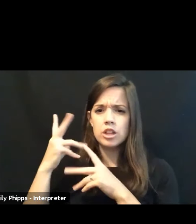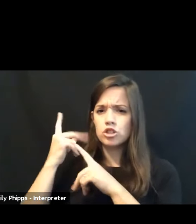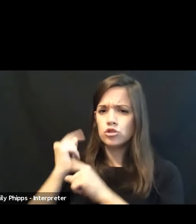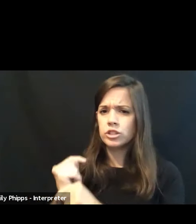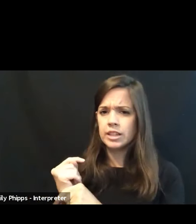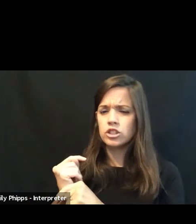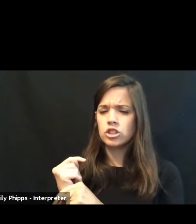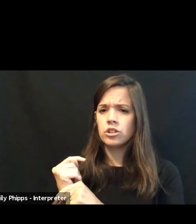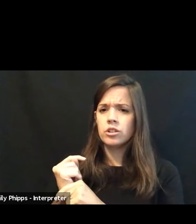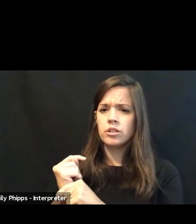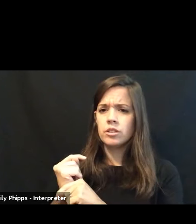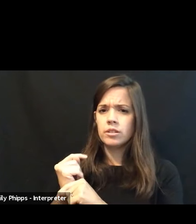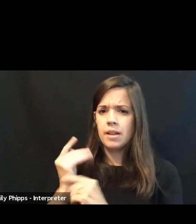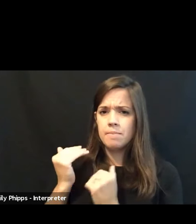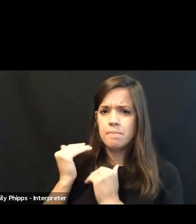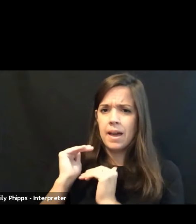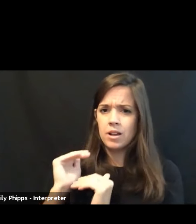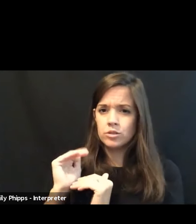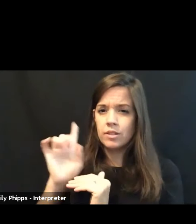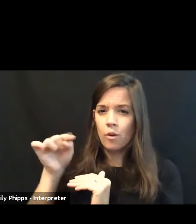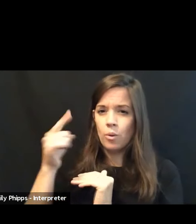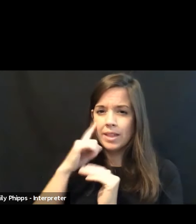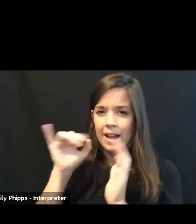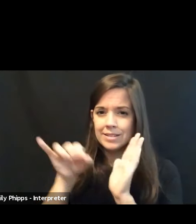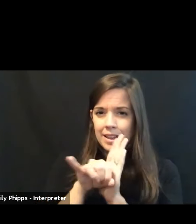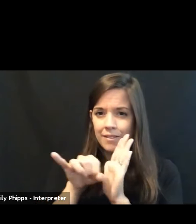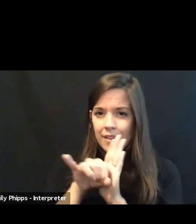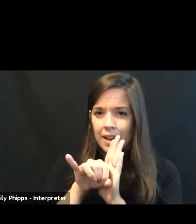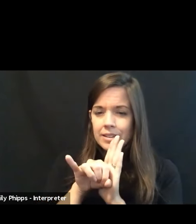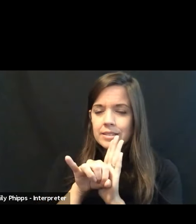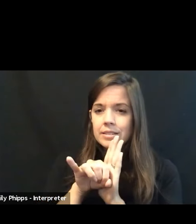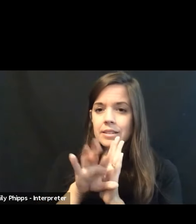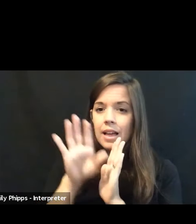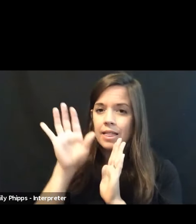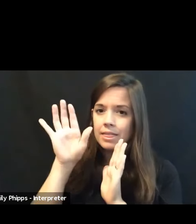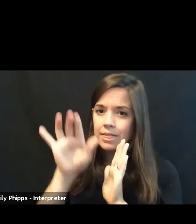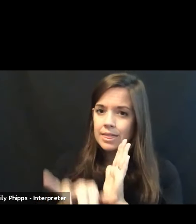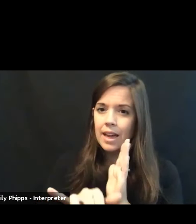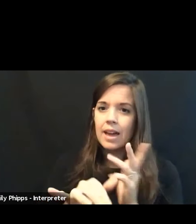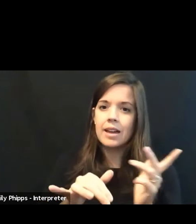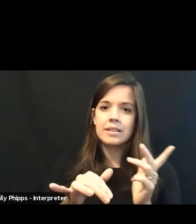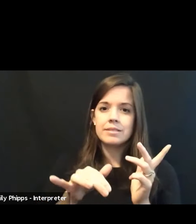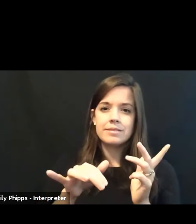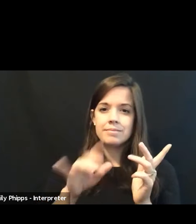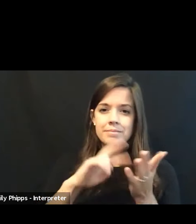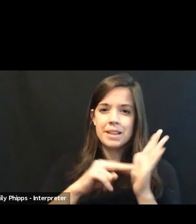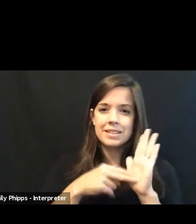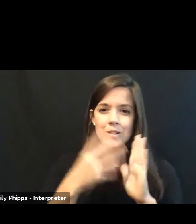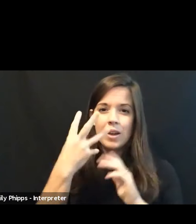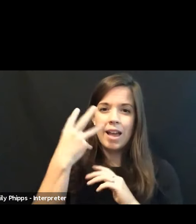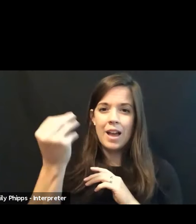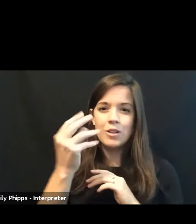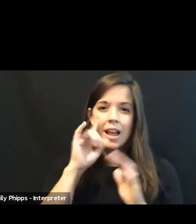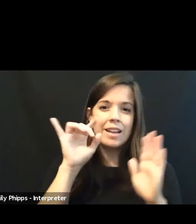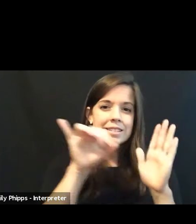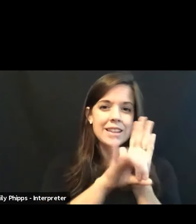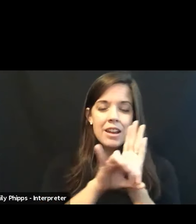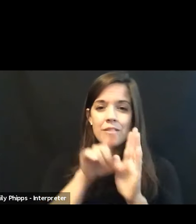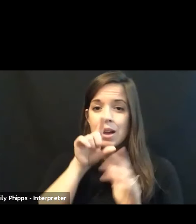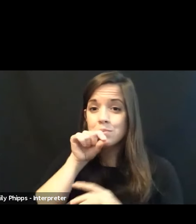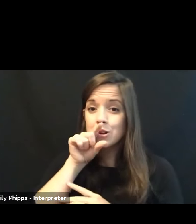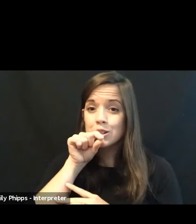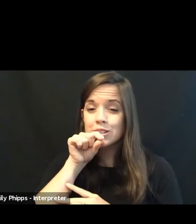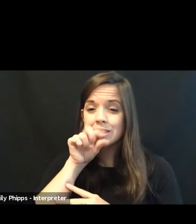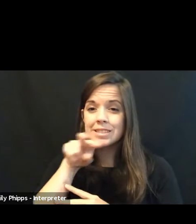of just identifying. That's fun in itself and going out and identifying birds. And I'm actually, as we were